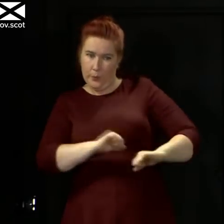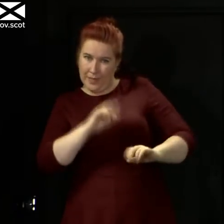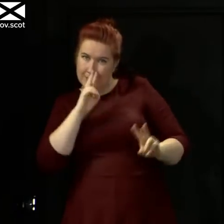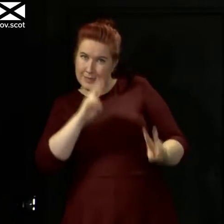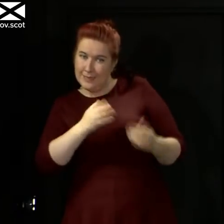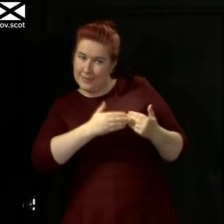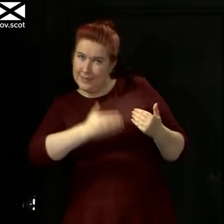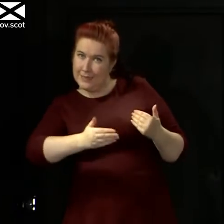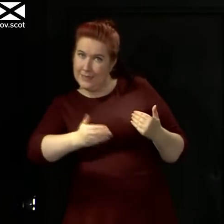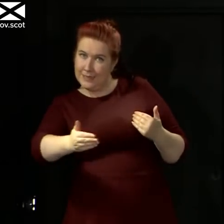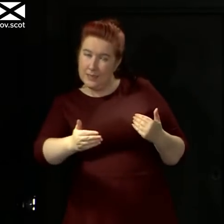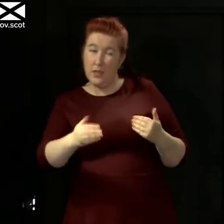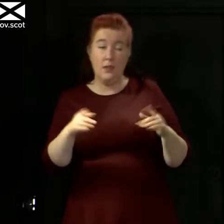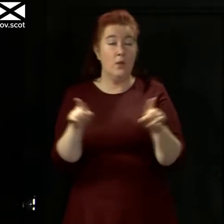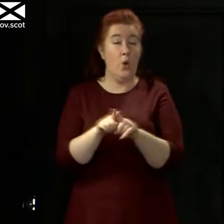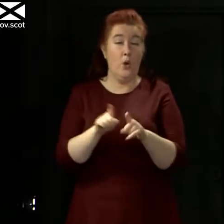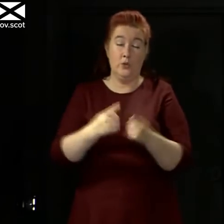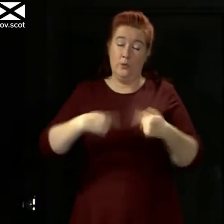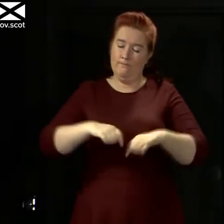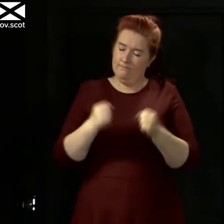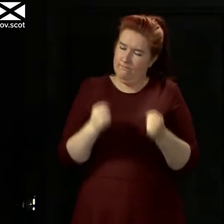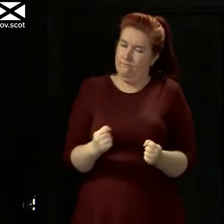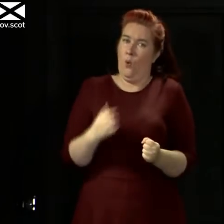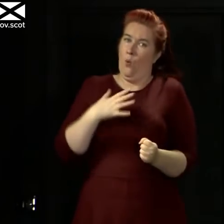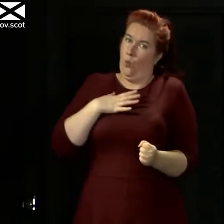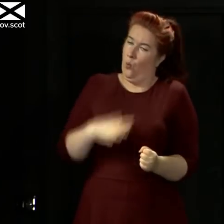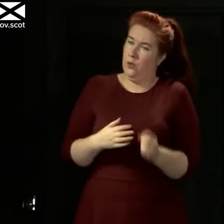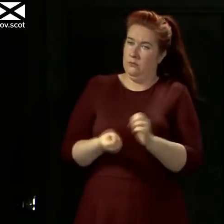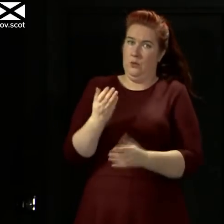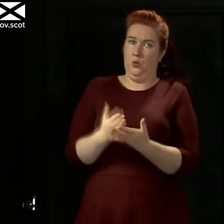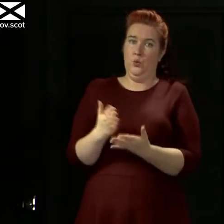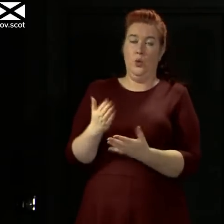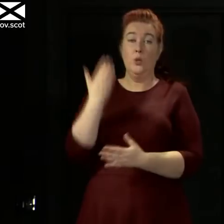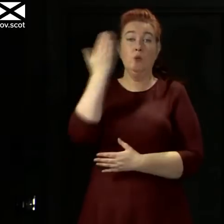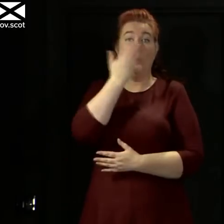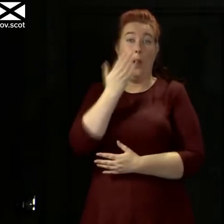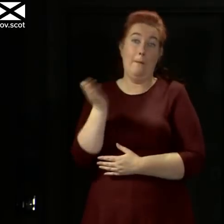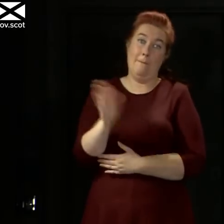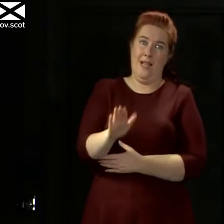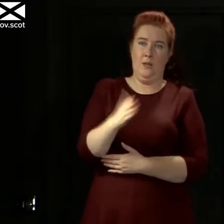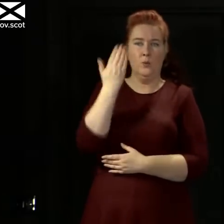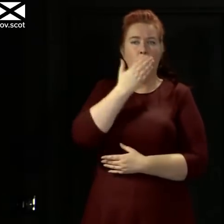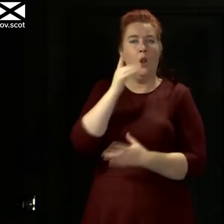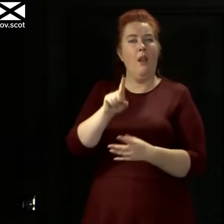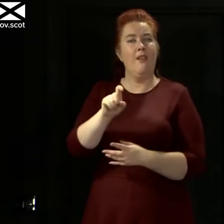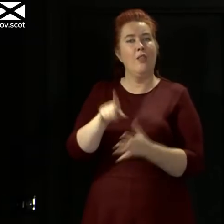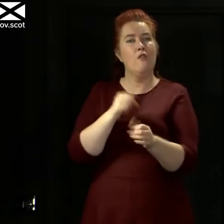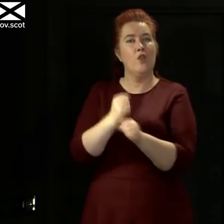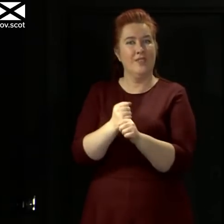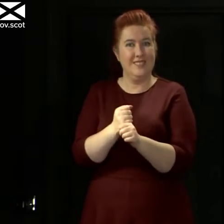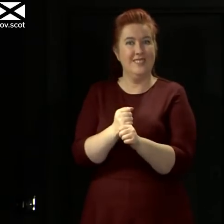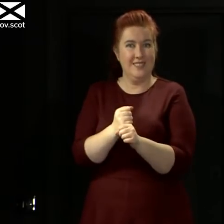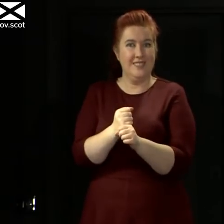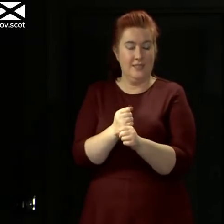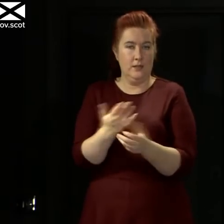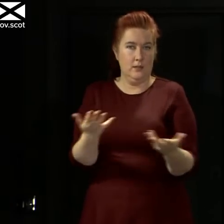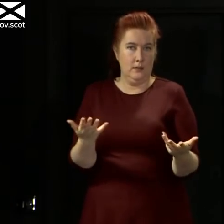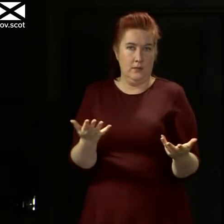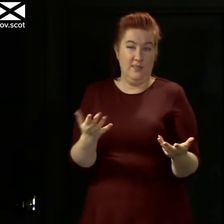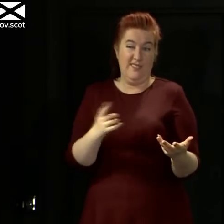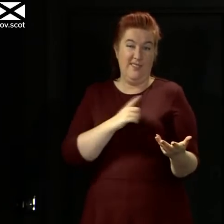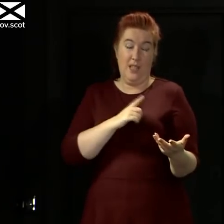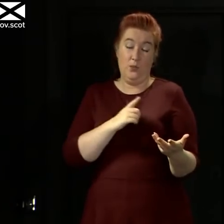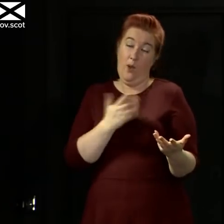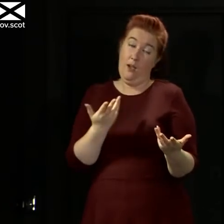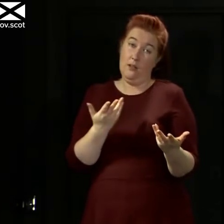because we are so determined, if at all possible, to get schools back, that there is an argument right now for, if you like,